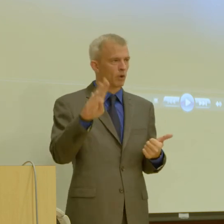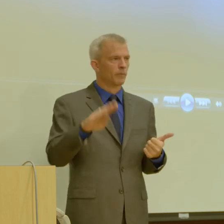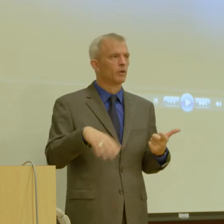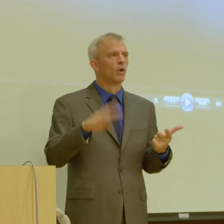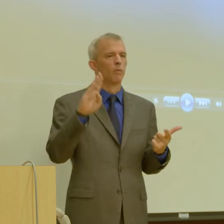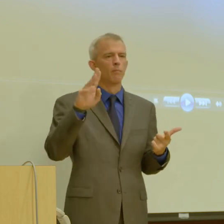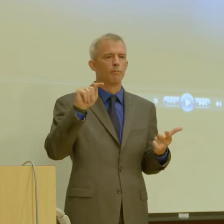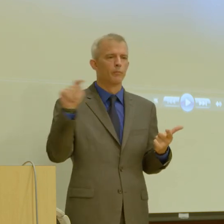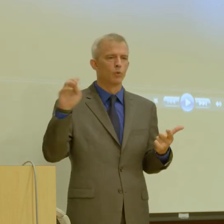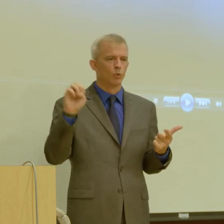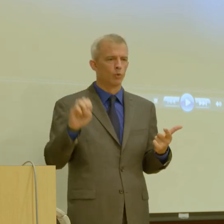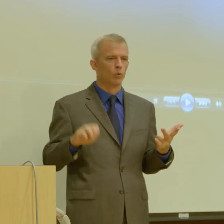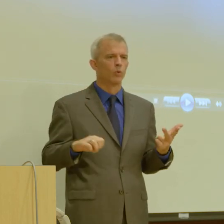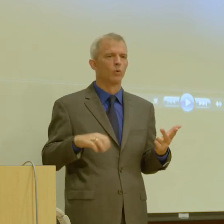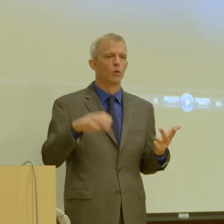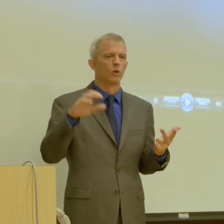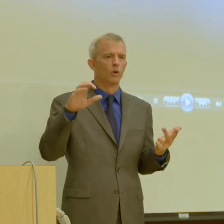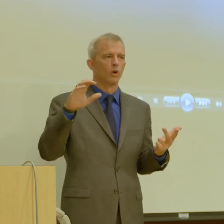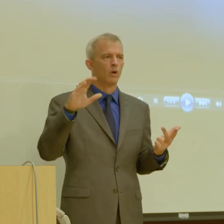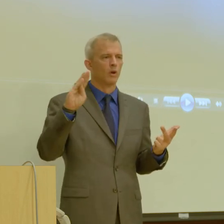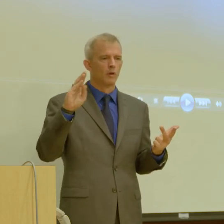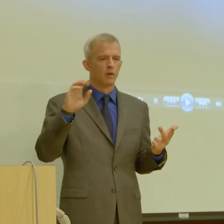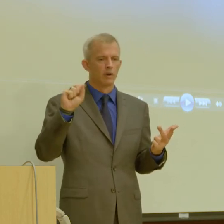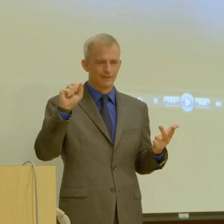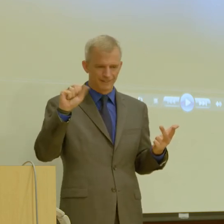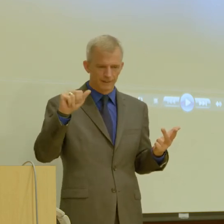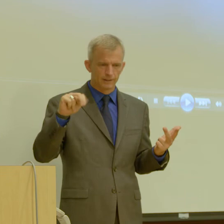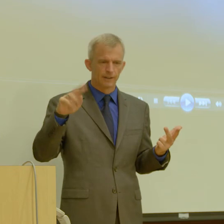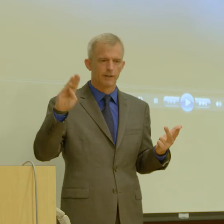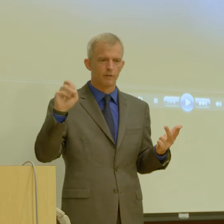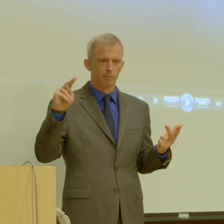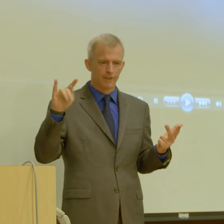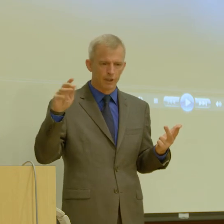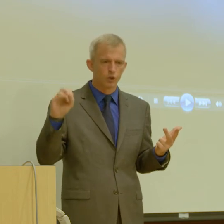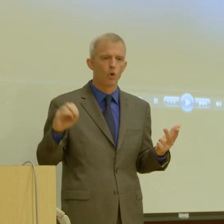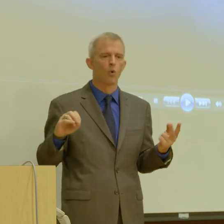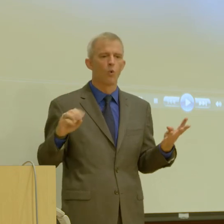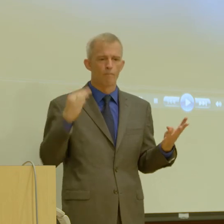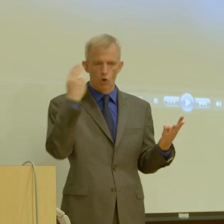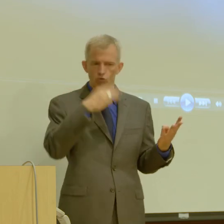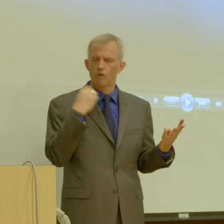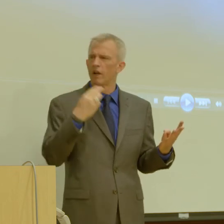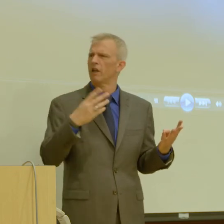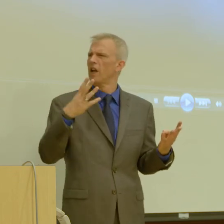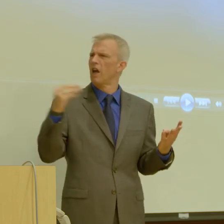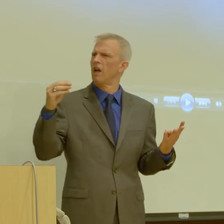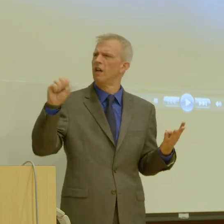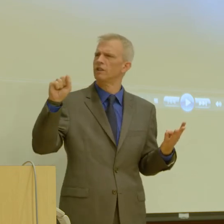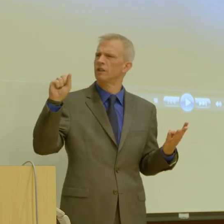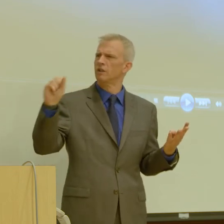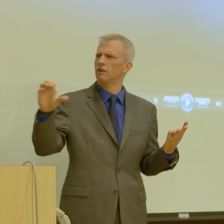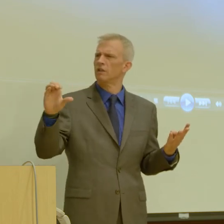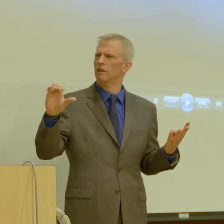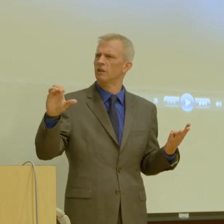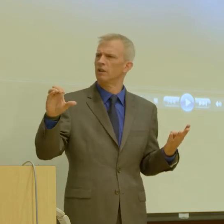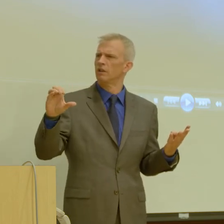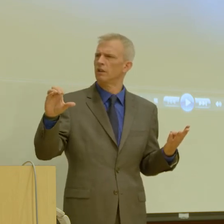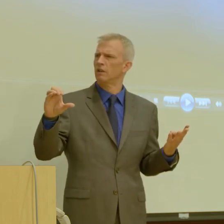Butte, San Benito, Monterey, and Santa Cruz? Yeah.